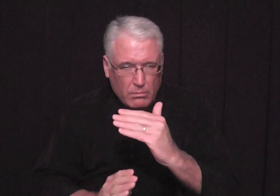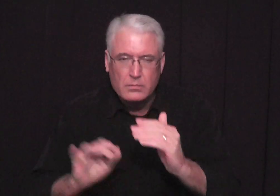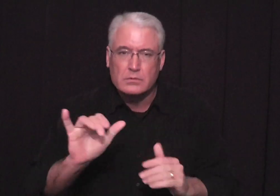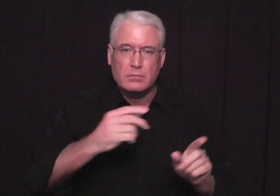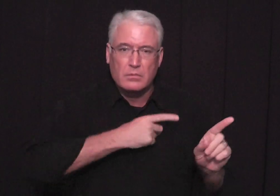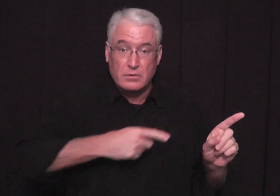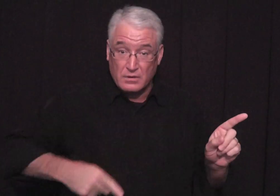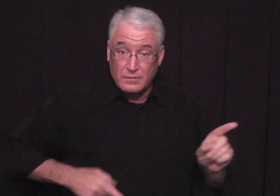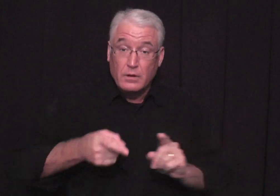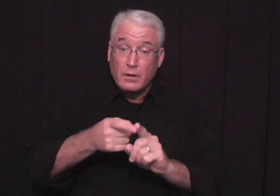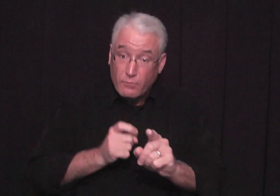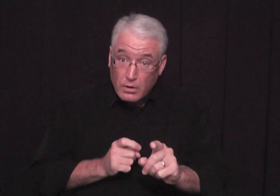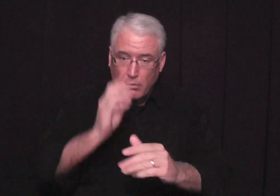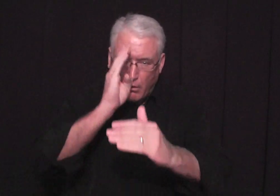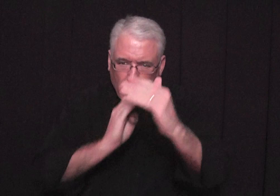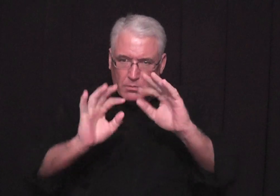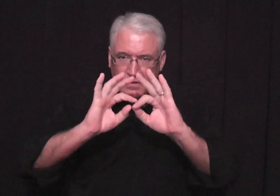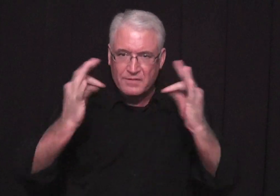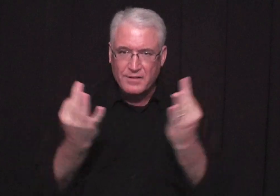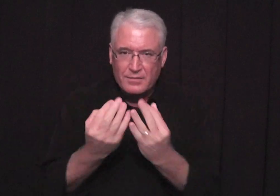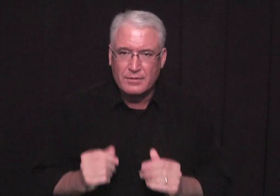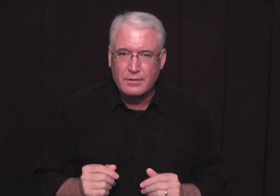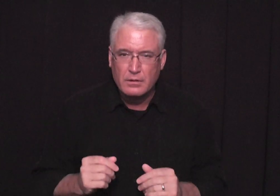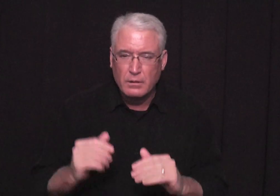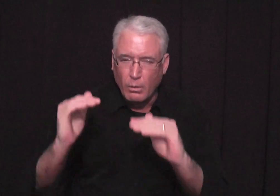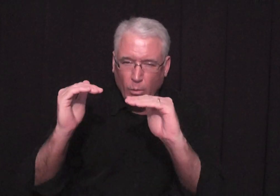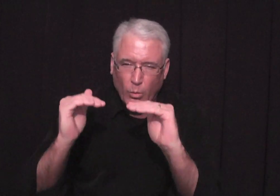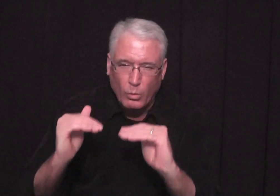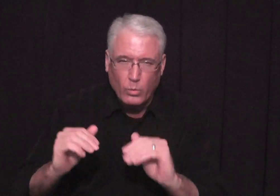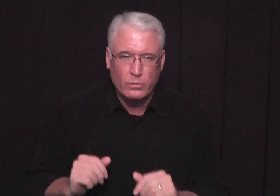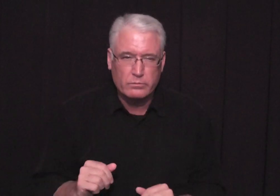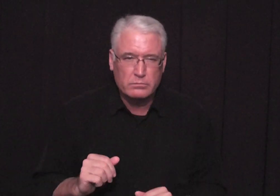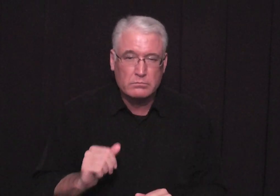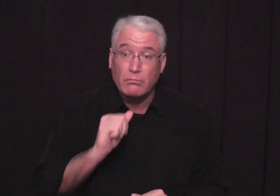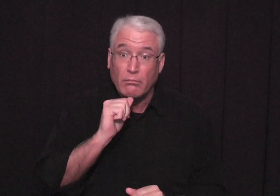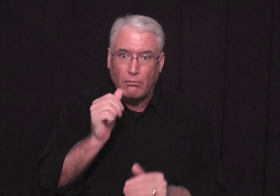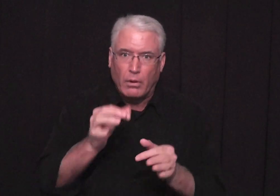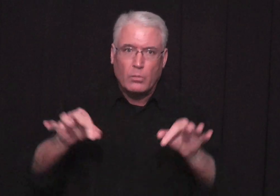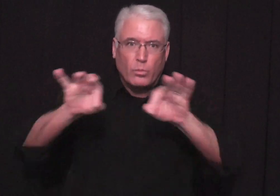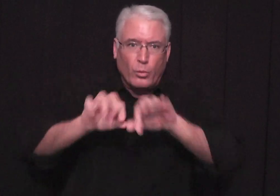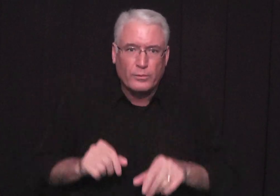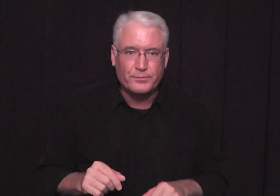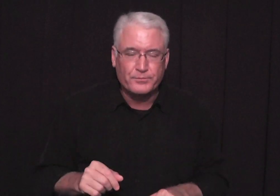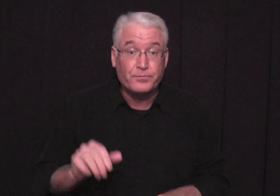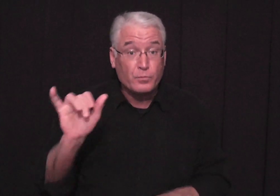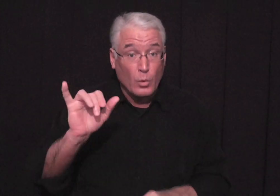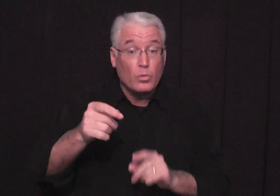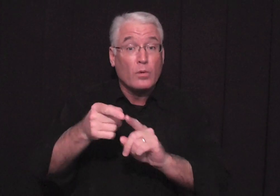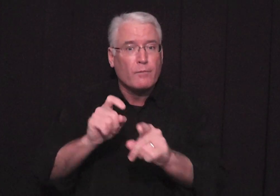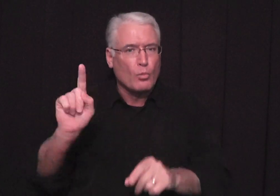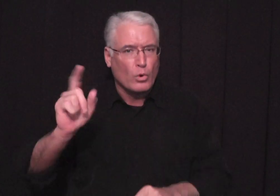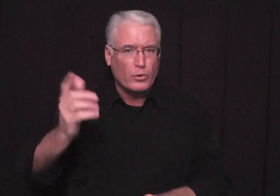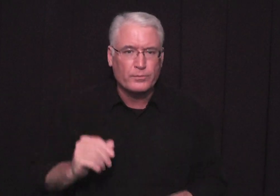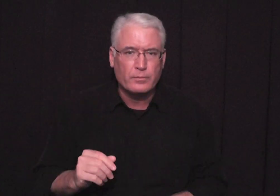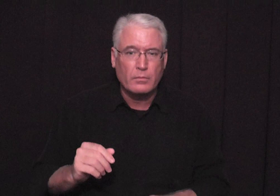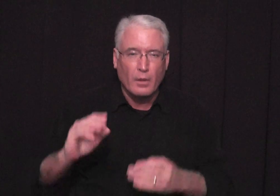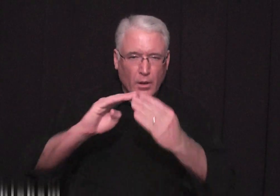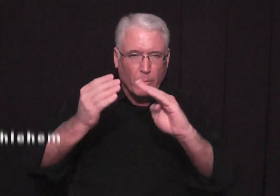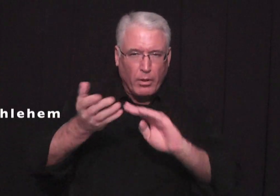would come humbly the same as david came humbly from his family lowly not exalted no and where would he come from